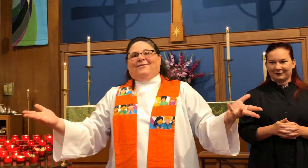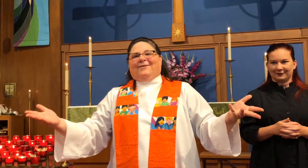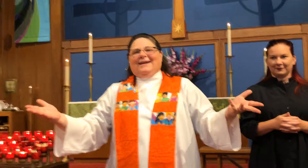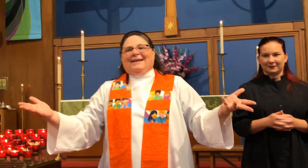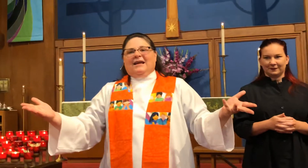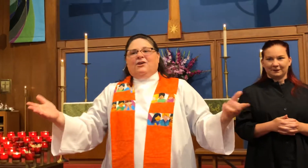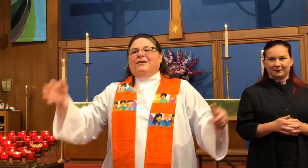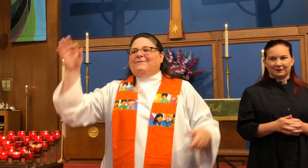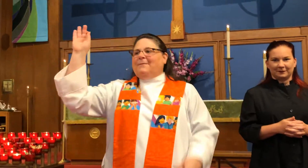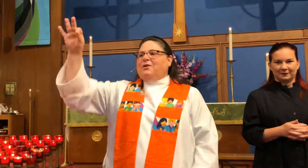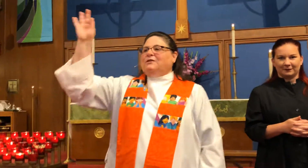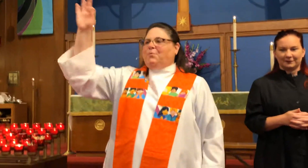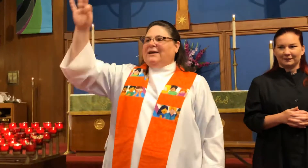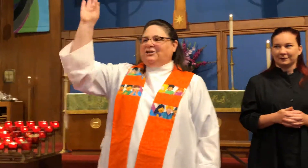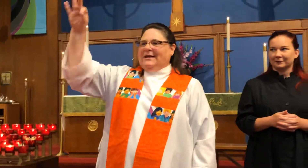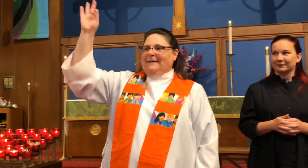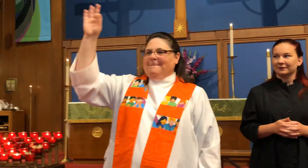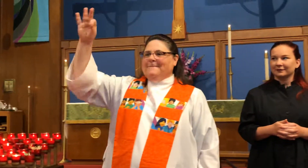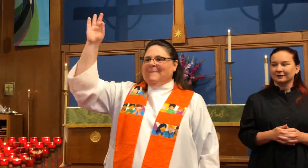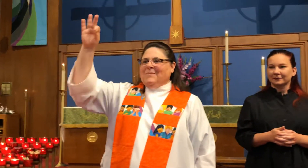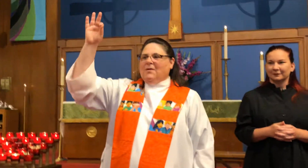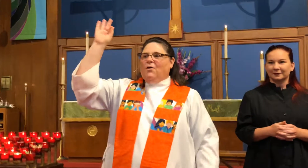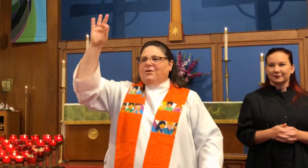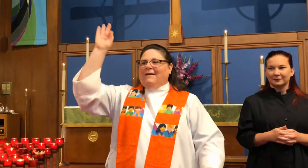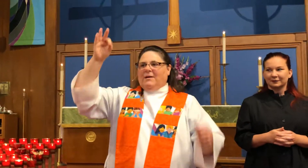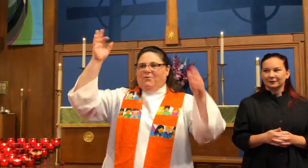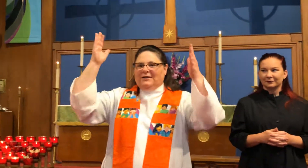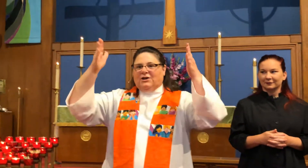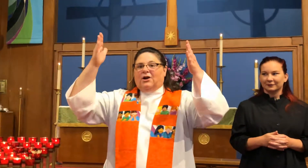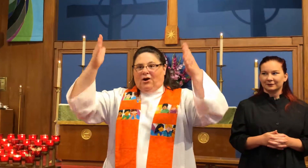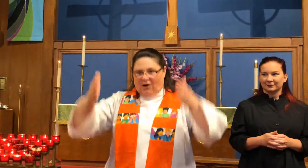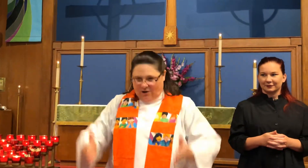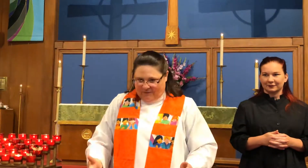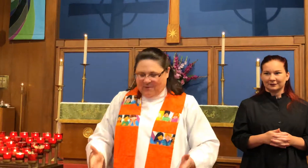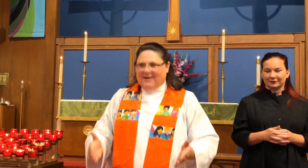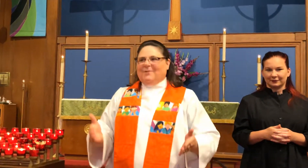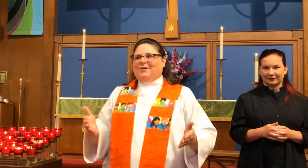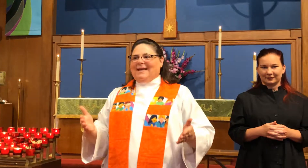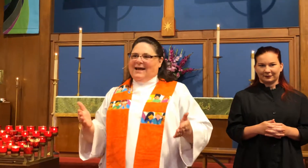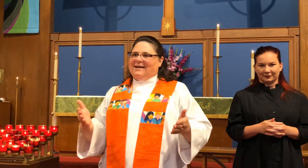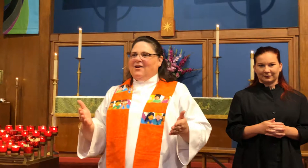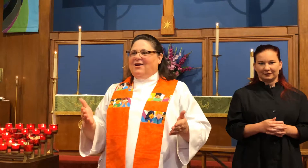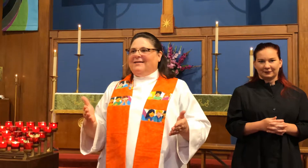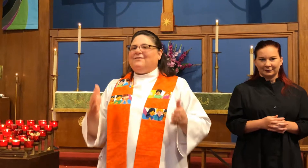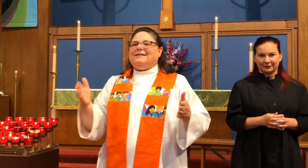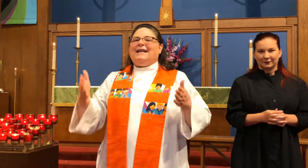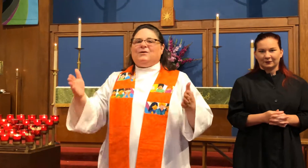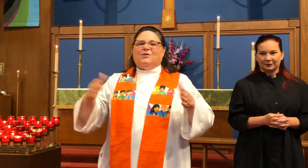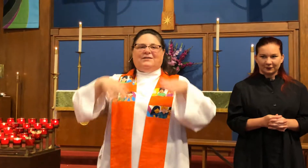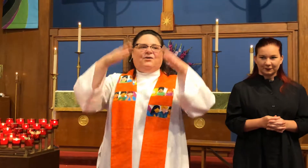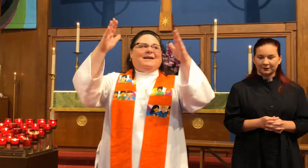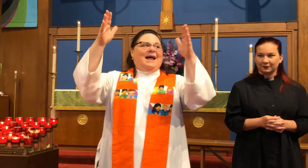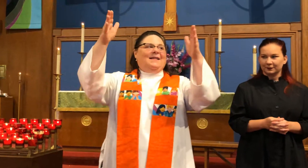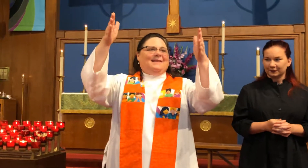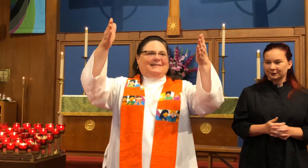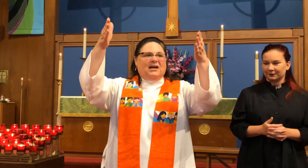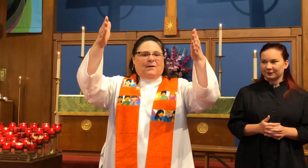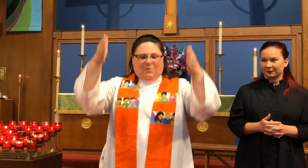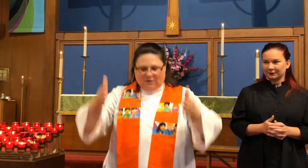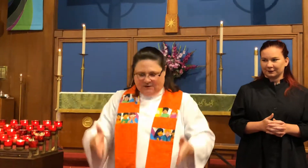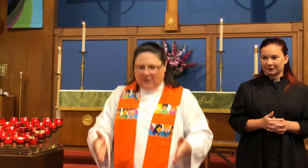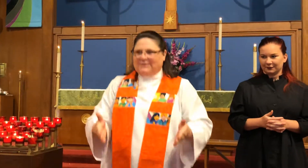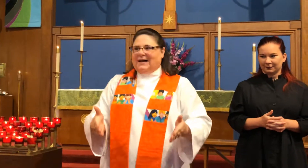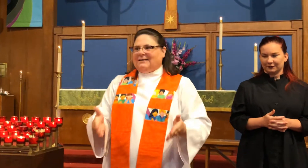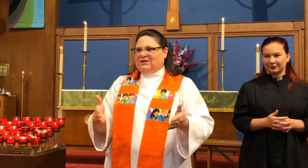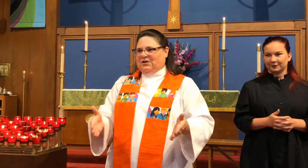a chef. Right? You can have somebody who's preaching. Or you can have a preacher if you wanted to put the ending on it. There's lots of words that you can add this